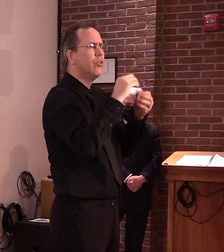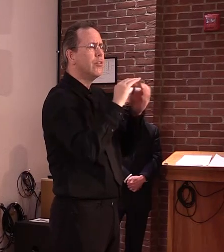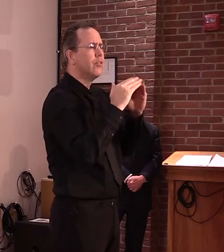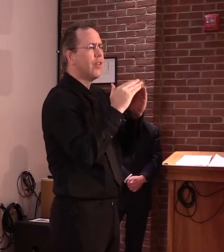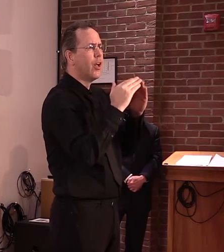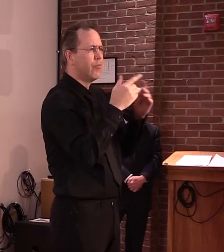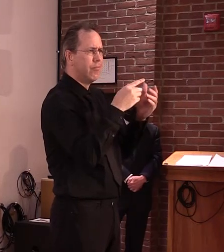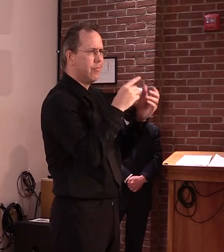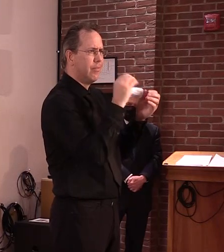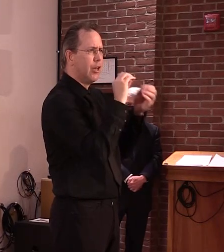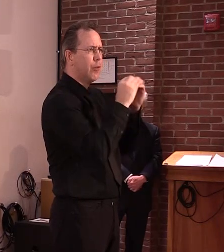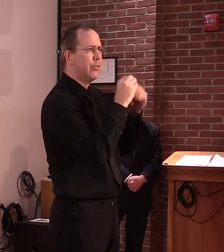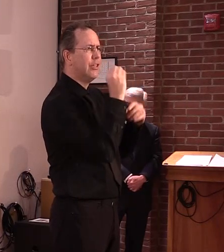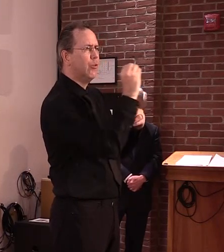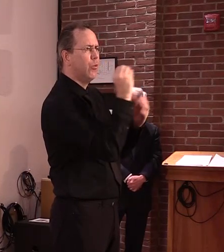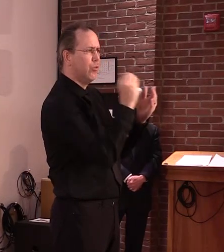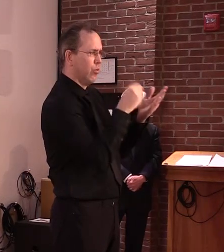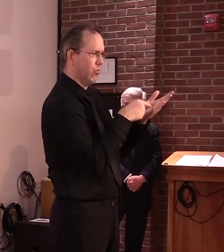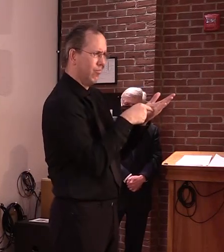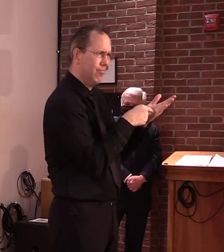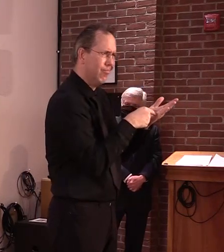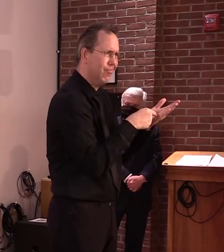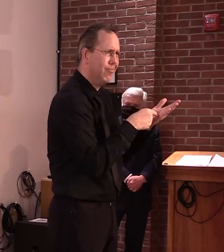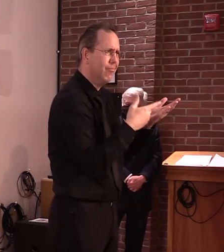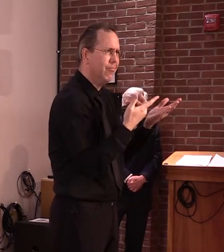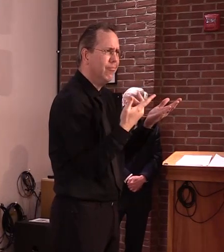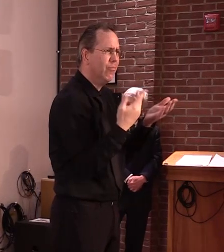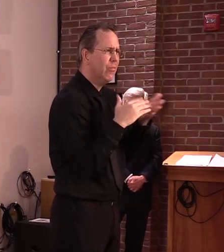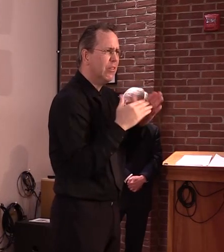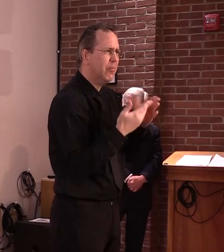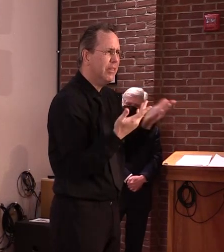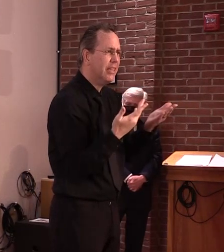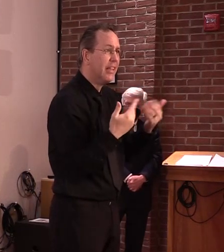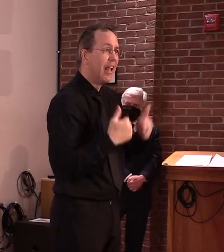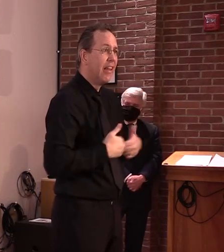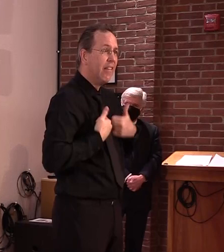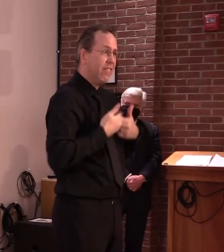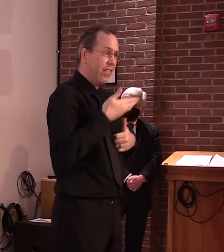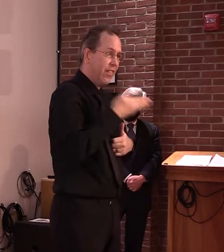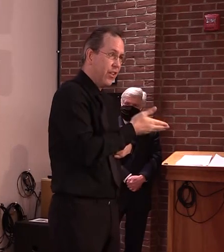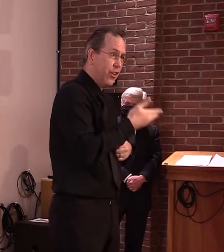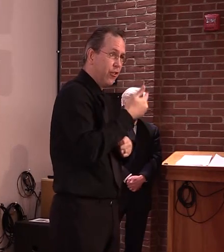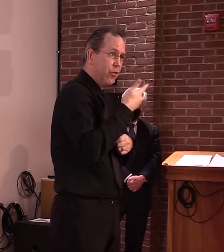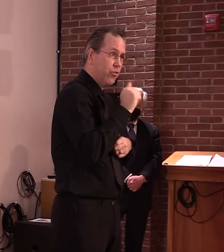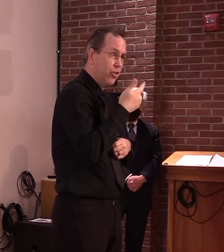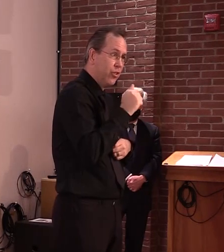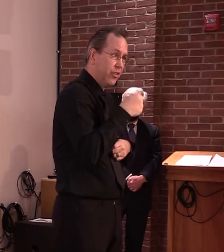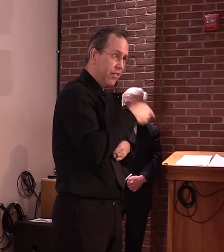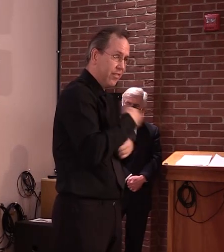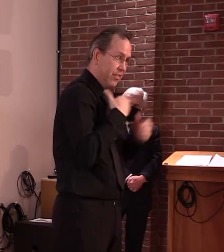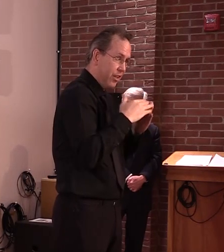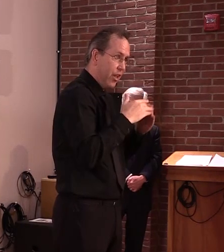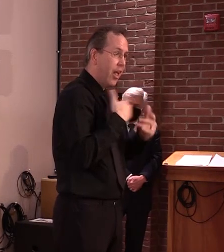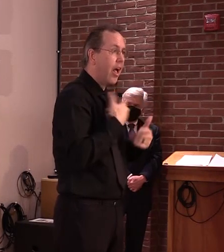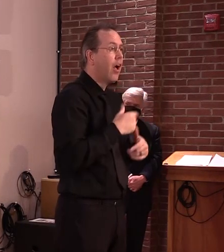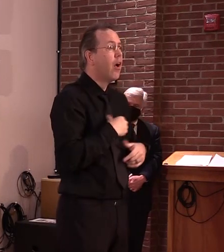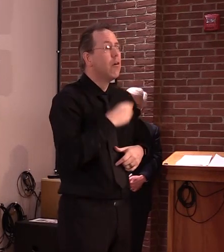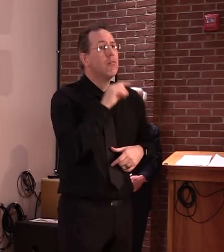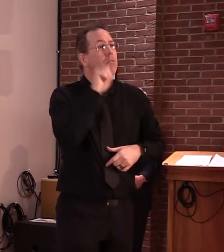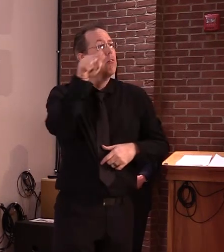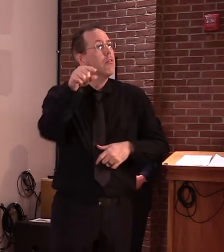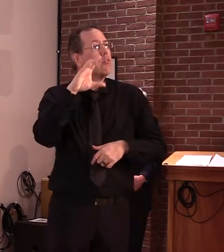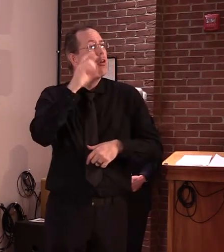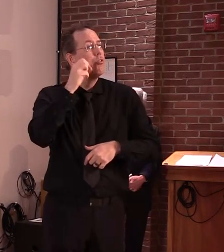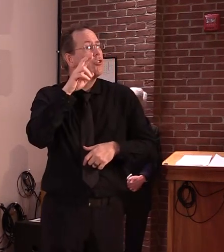gets a positive test in Georgia, it's actually going to come up as a St. Albans, Milton, or Fairfax